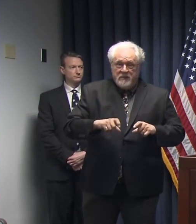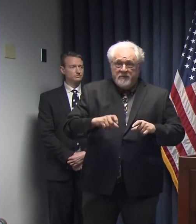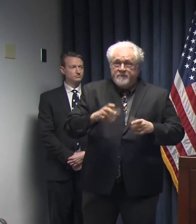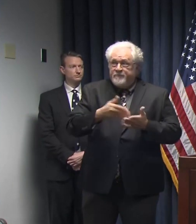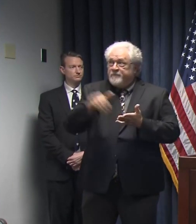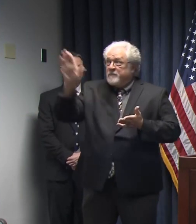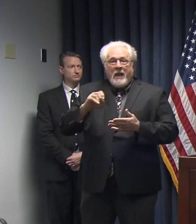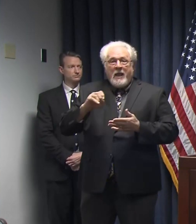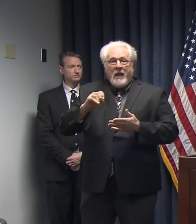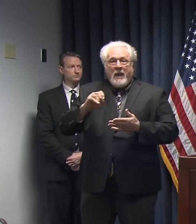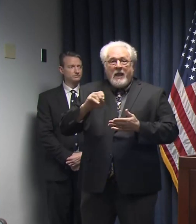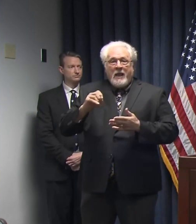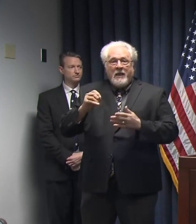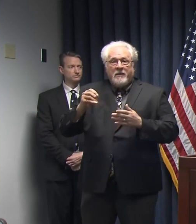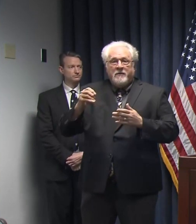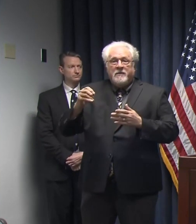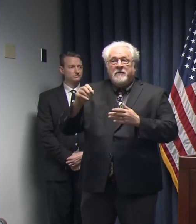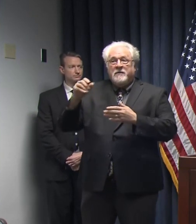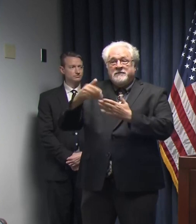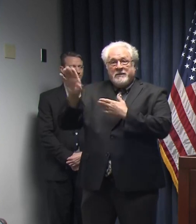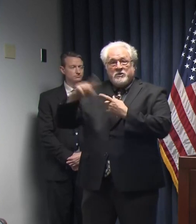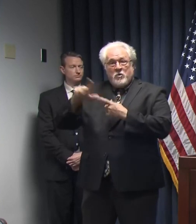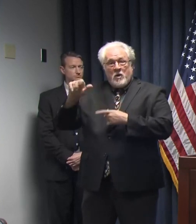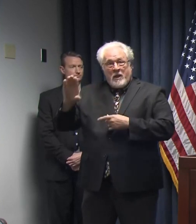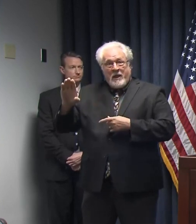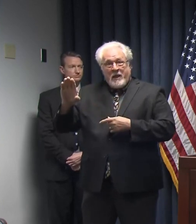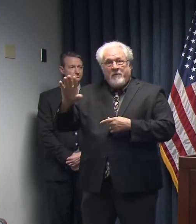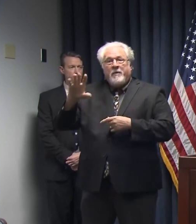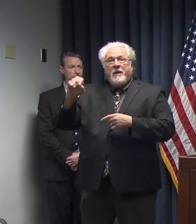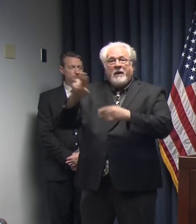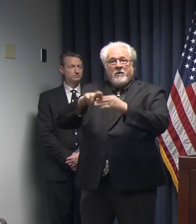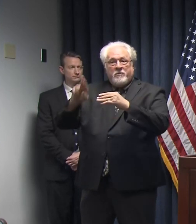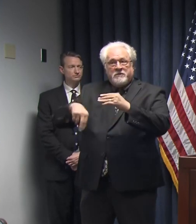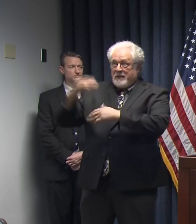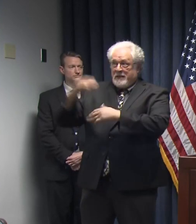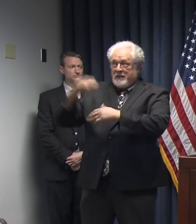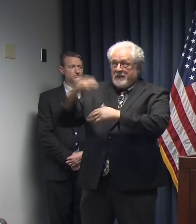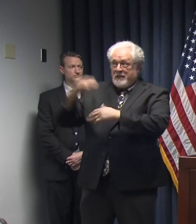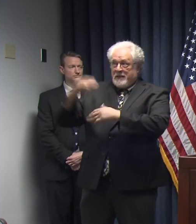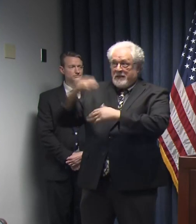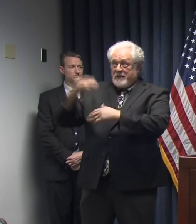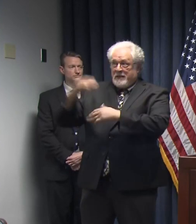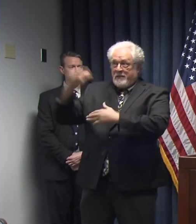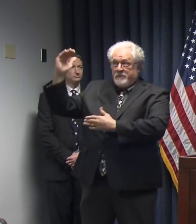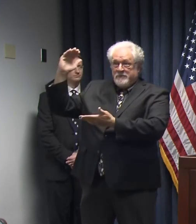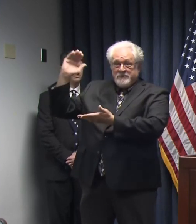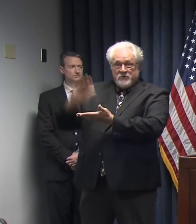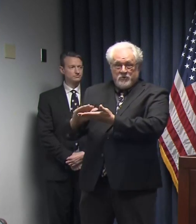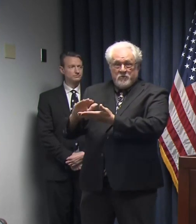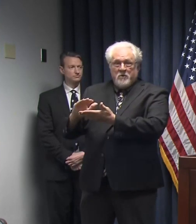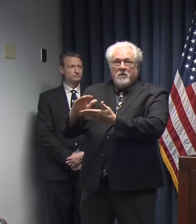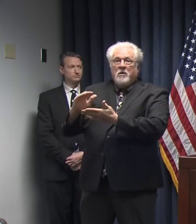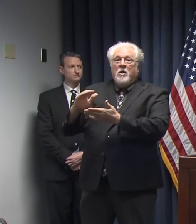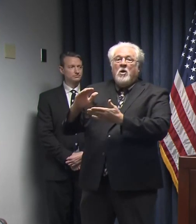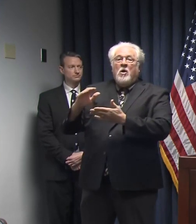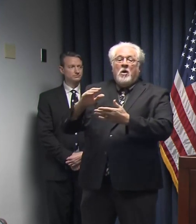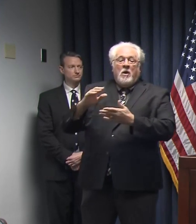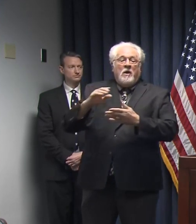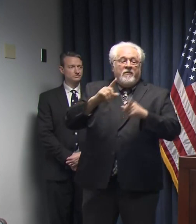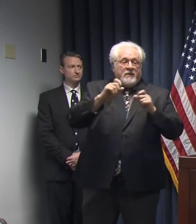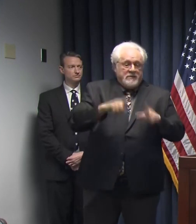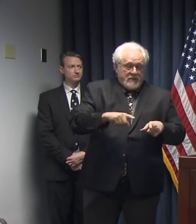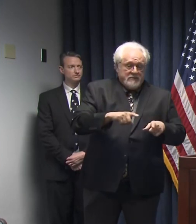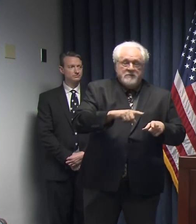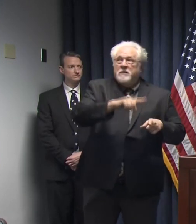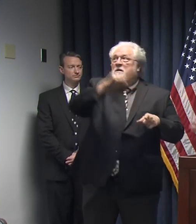tested and the throughput apps and the time a test is taken and the results